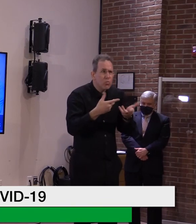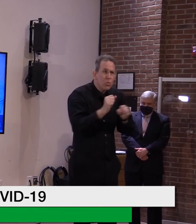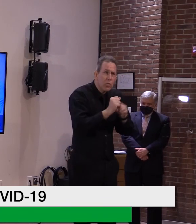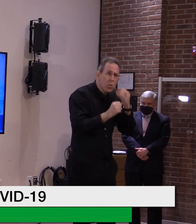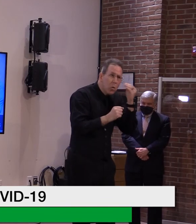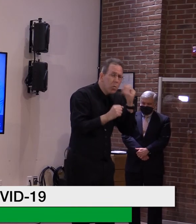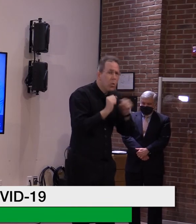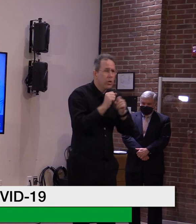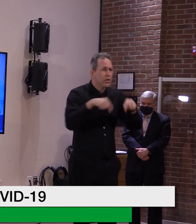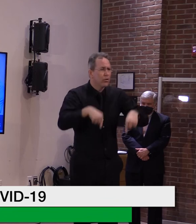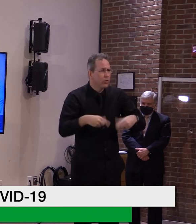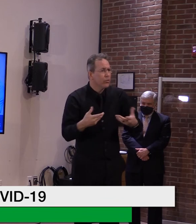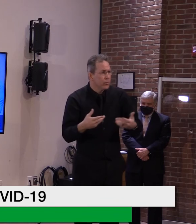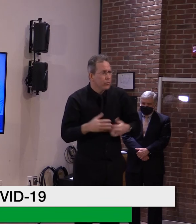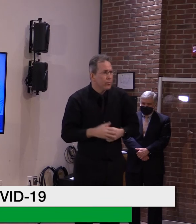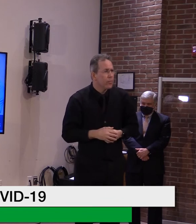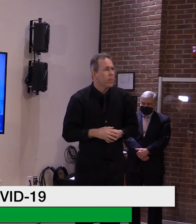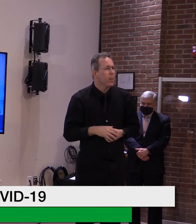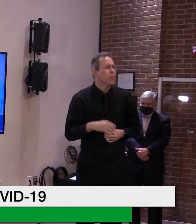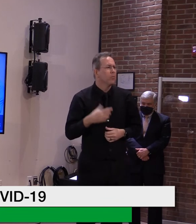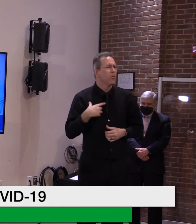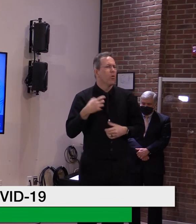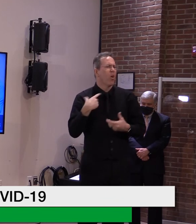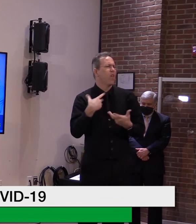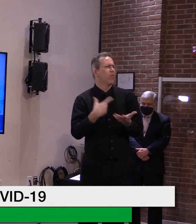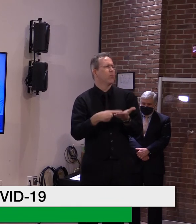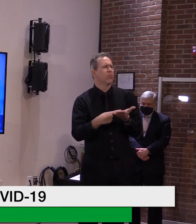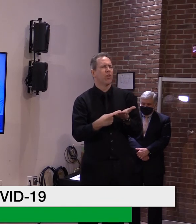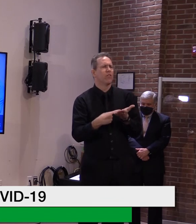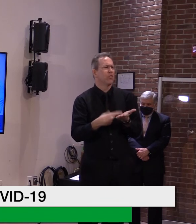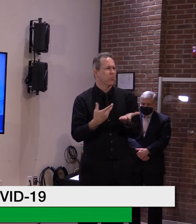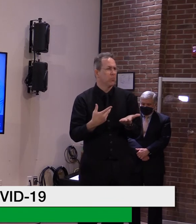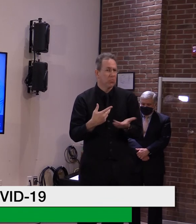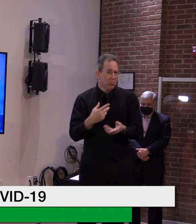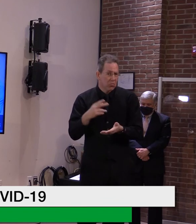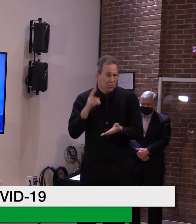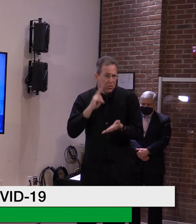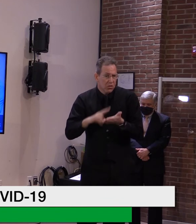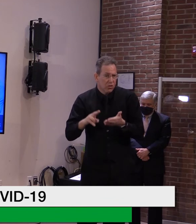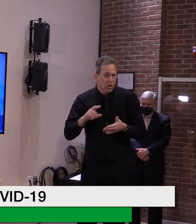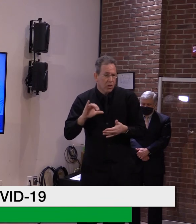But we'll have those conversations. Secretary Young, anything you want to add to that?